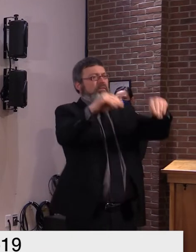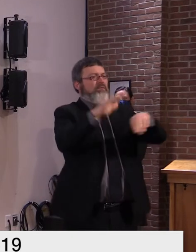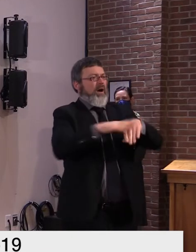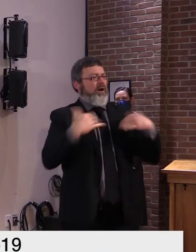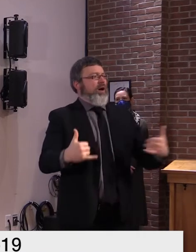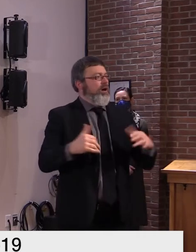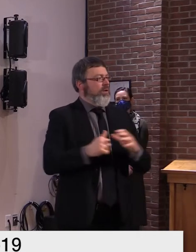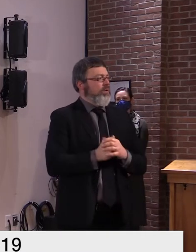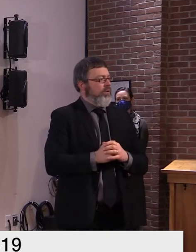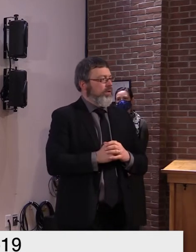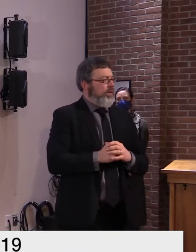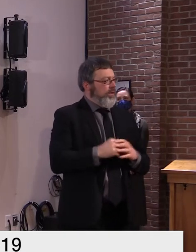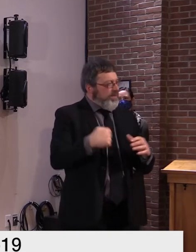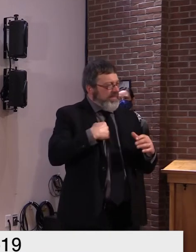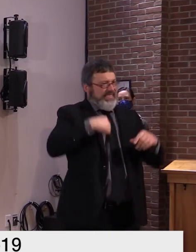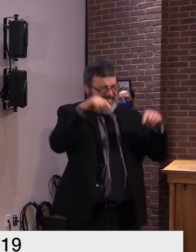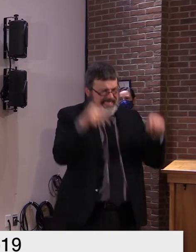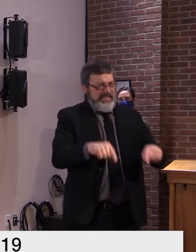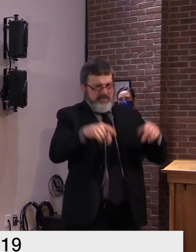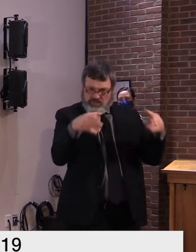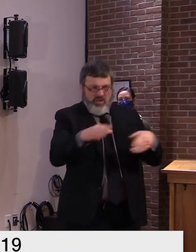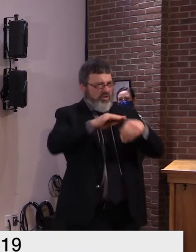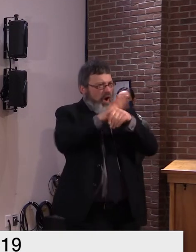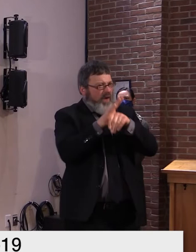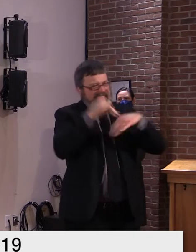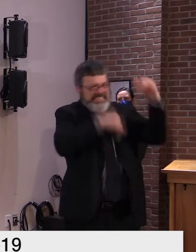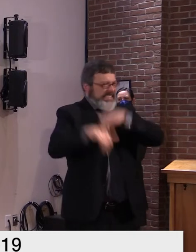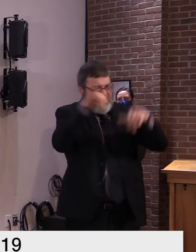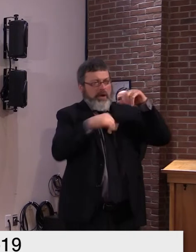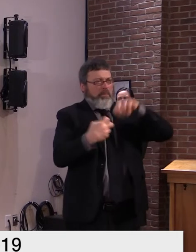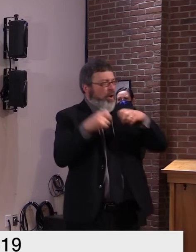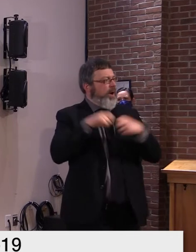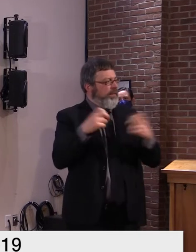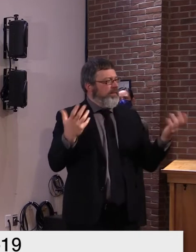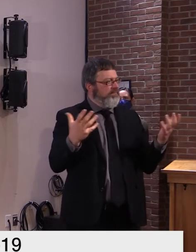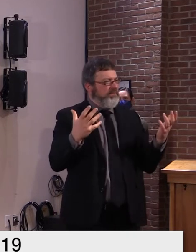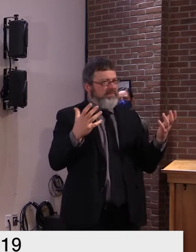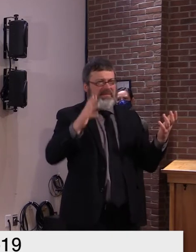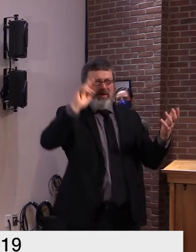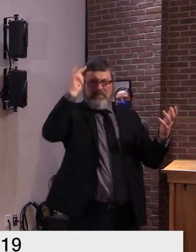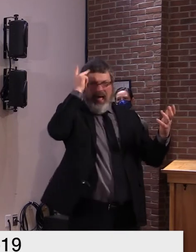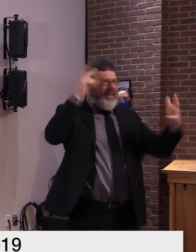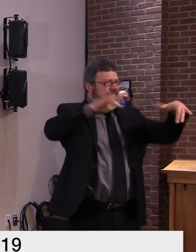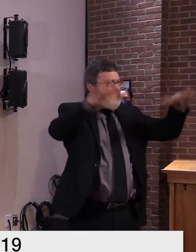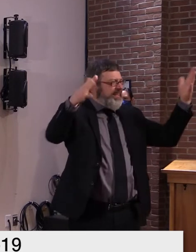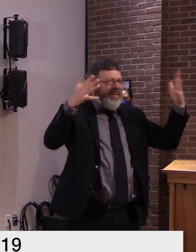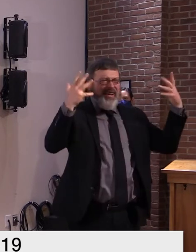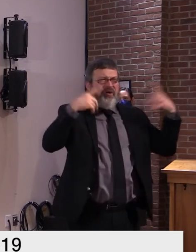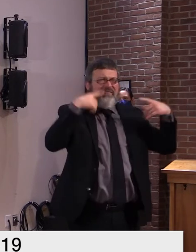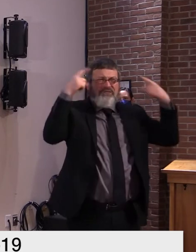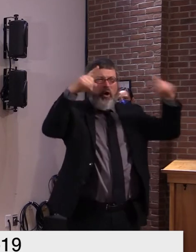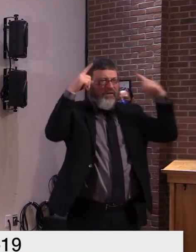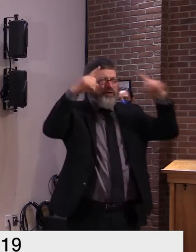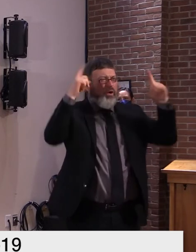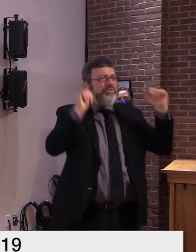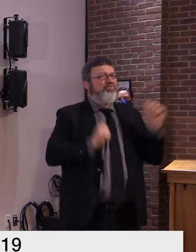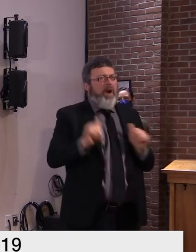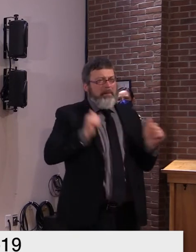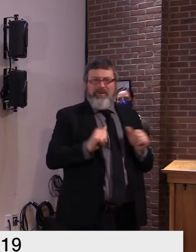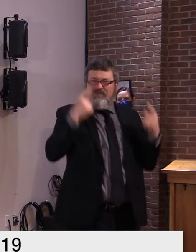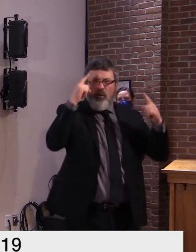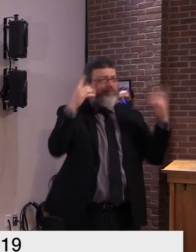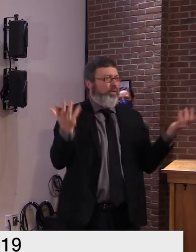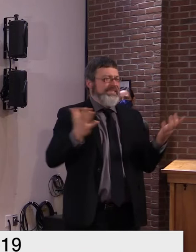3 000 deaths a day uh we're we're getting to the point where we're going to exceed the 300 000